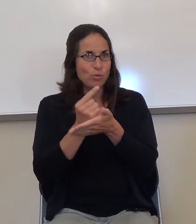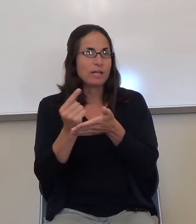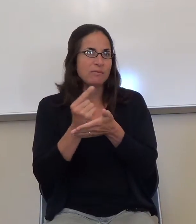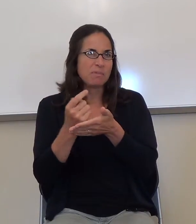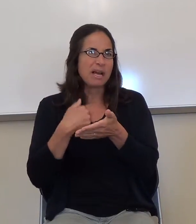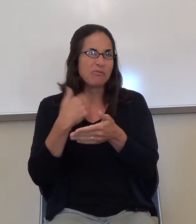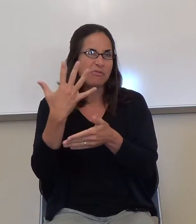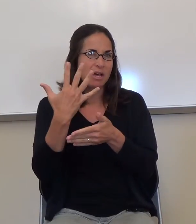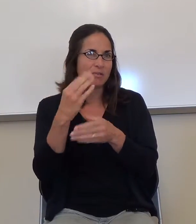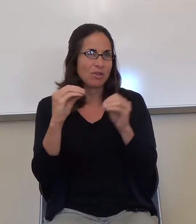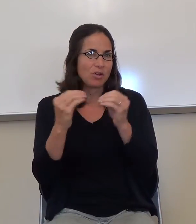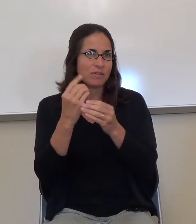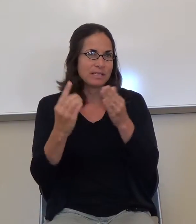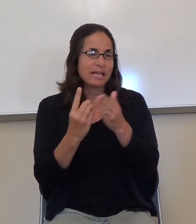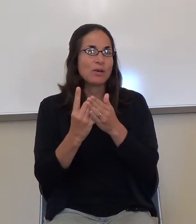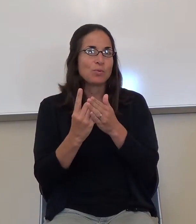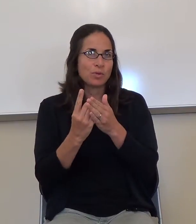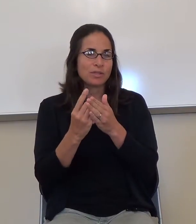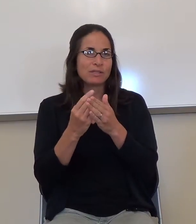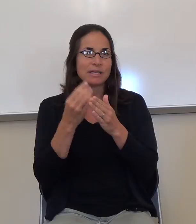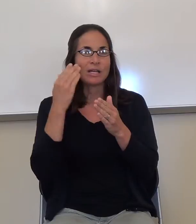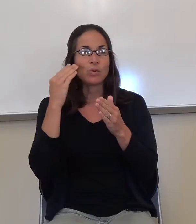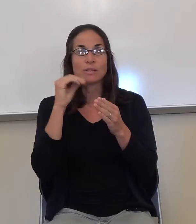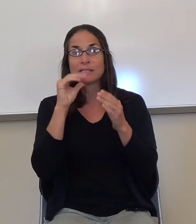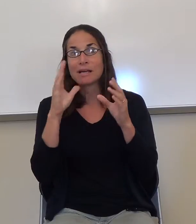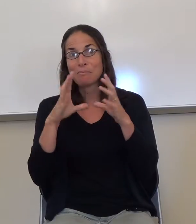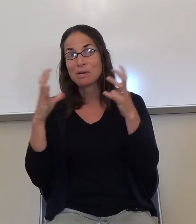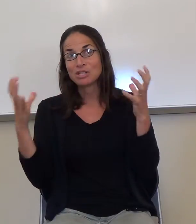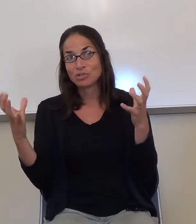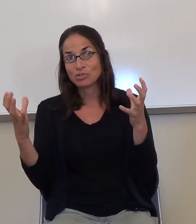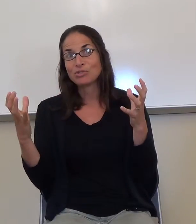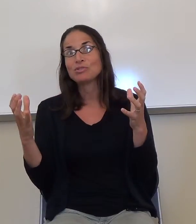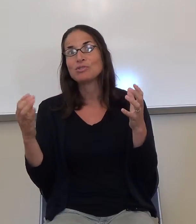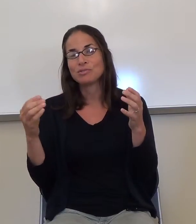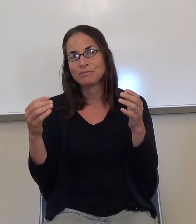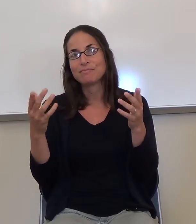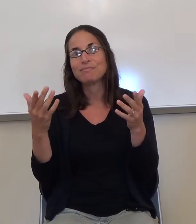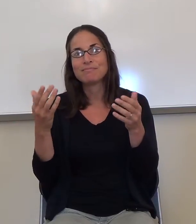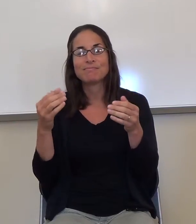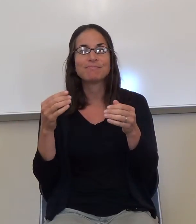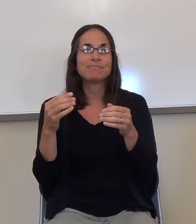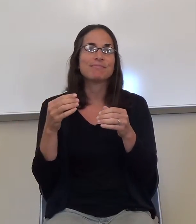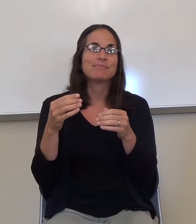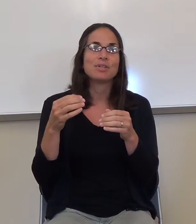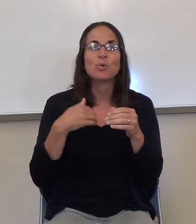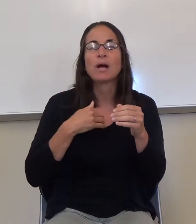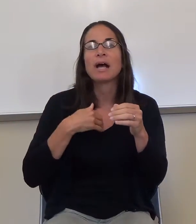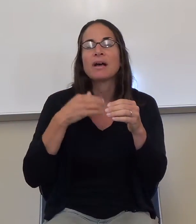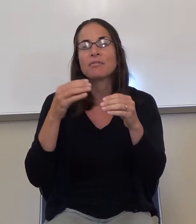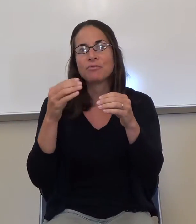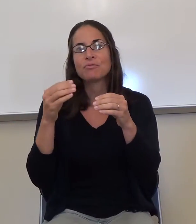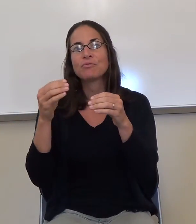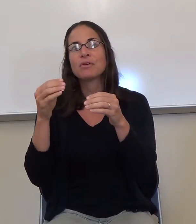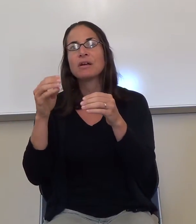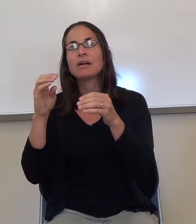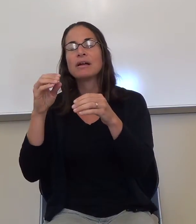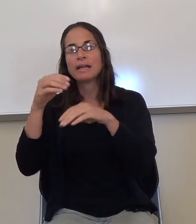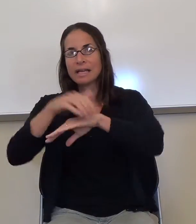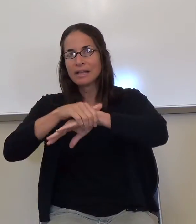especially compared to the hours that are available to you in either the English Center or the Reading Center. So